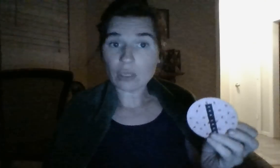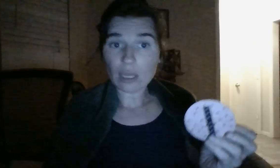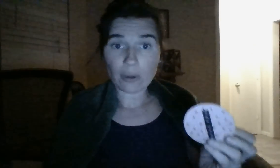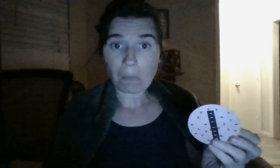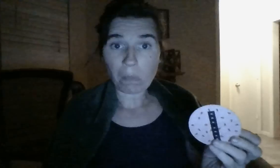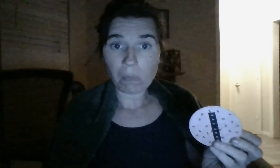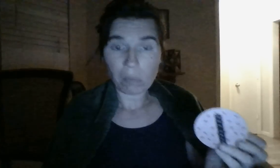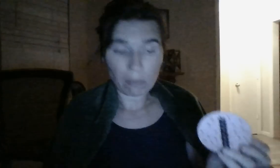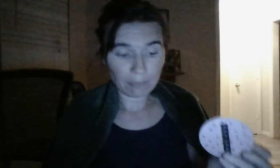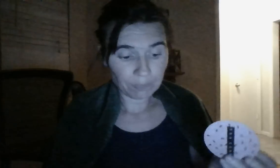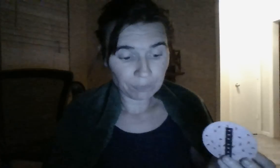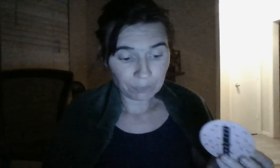of the low.